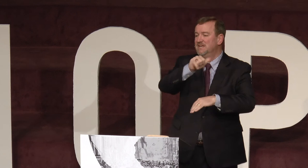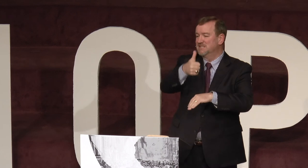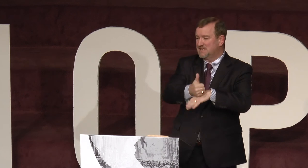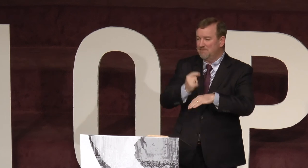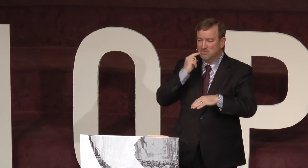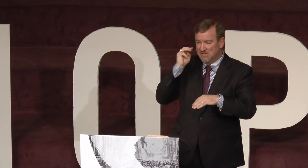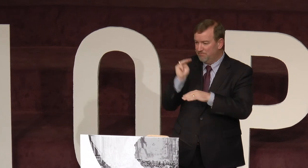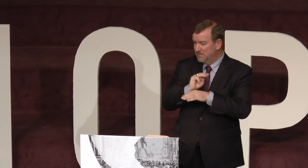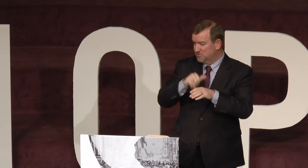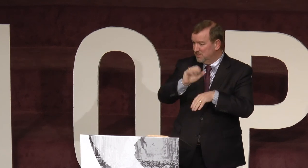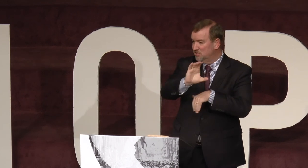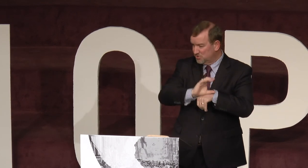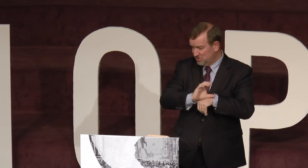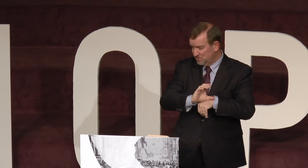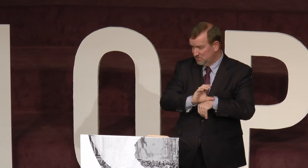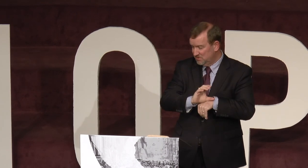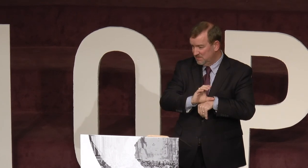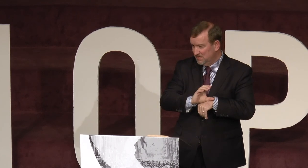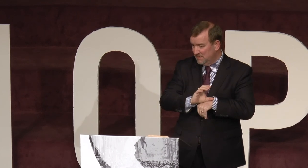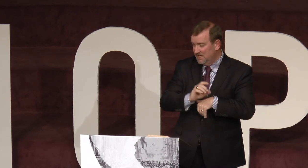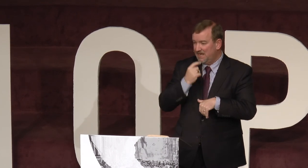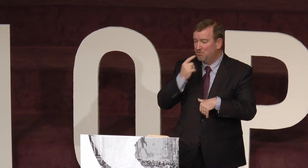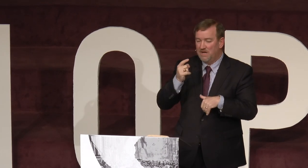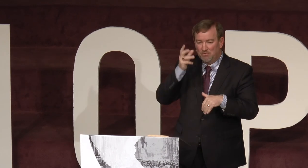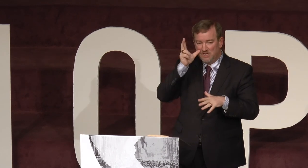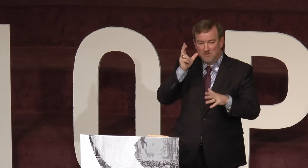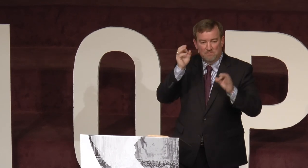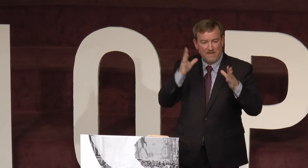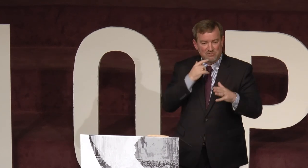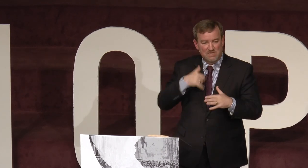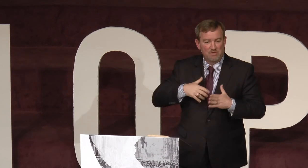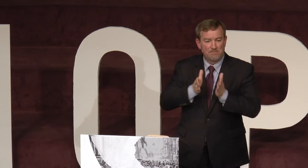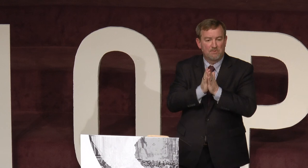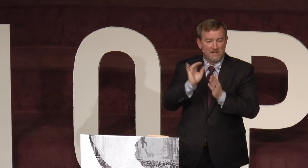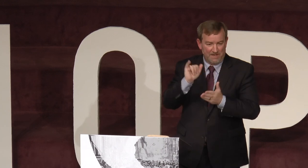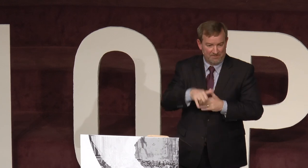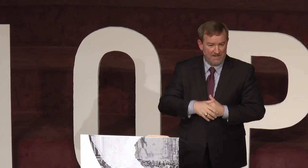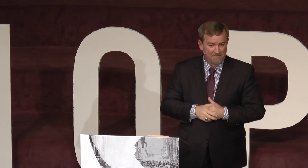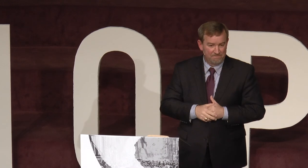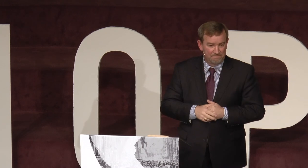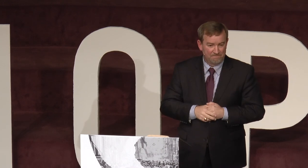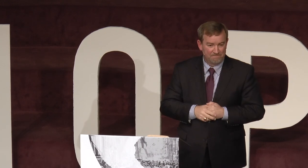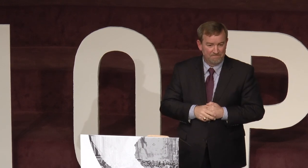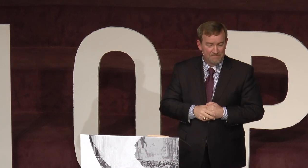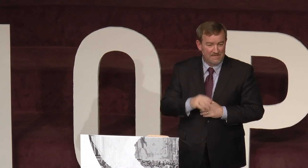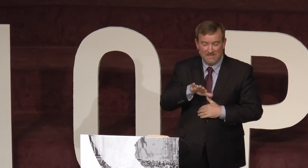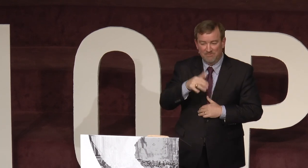establish a deaf ministry in your church? And I will hear pastors say, well, let me pray about that. And I never